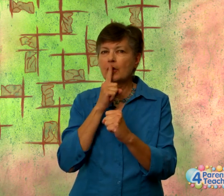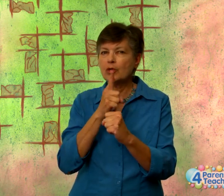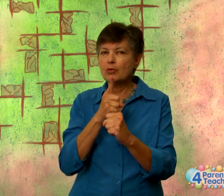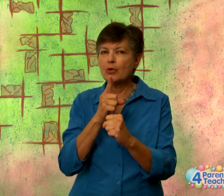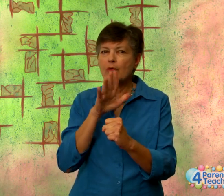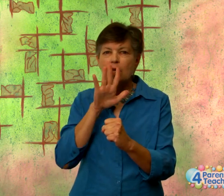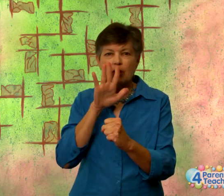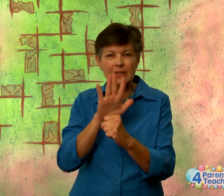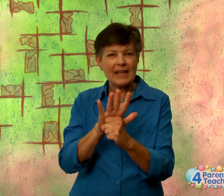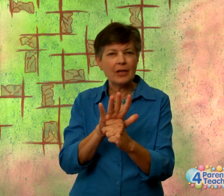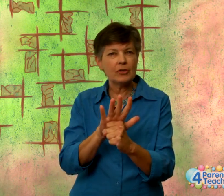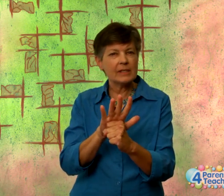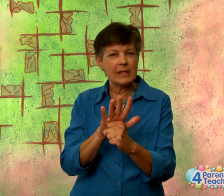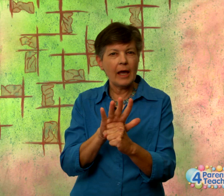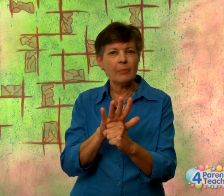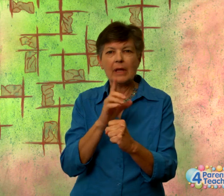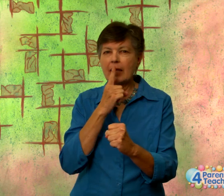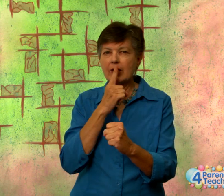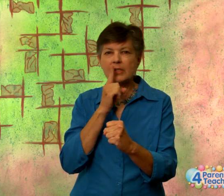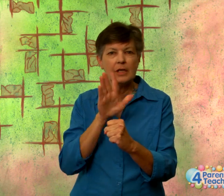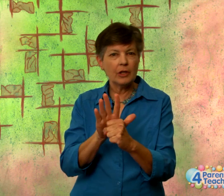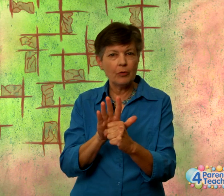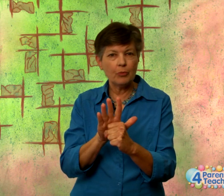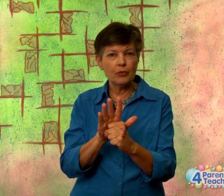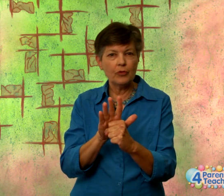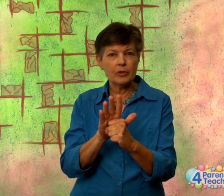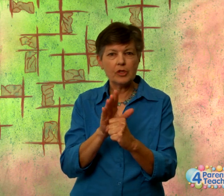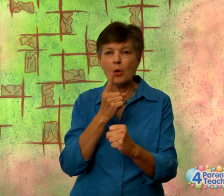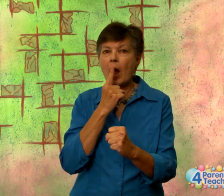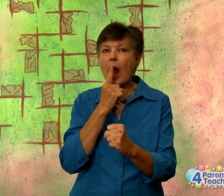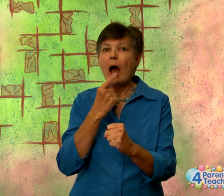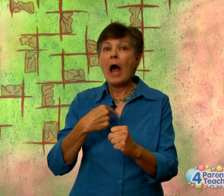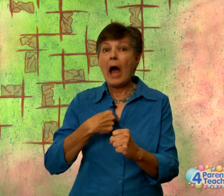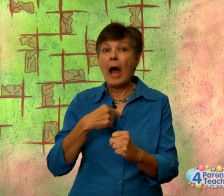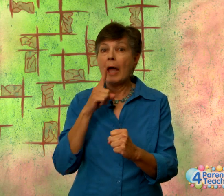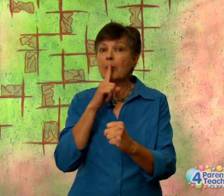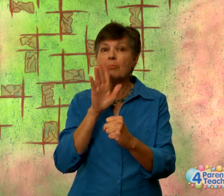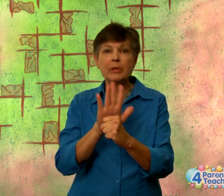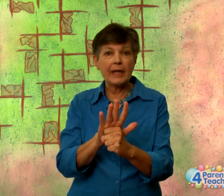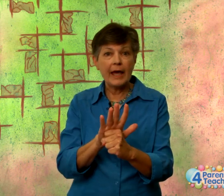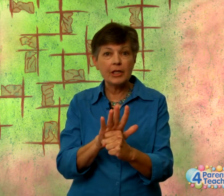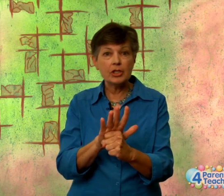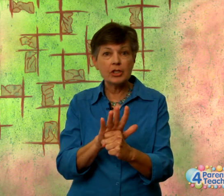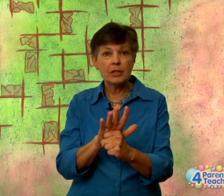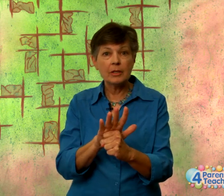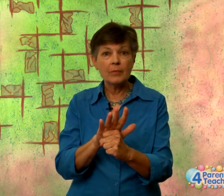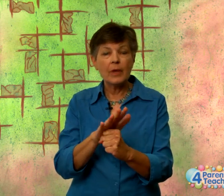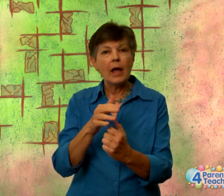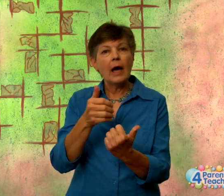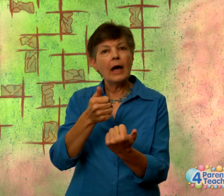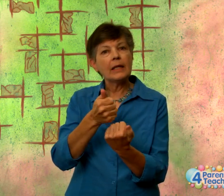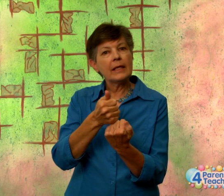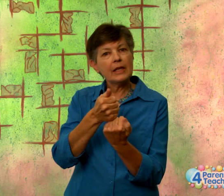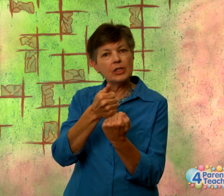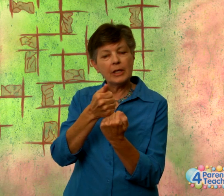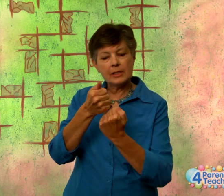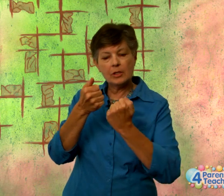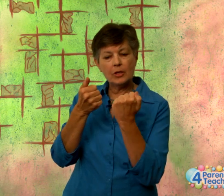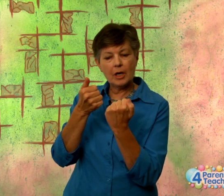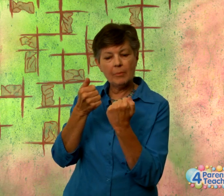the truth, it's like you stamp it like a seal of approval. So I pledge allegiance. You're going